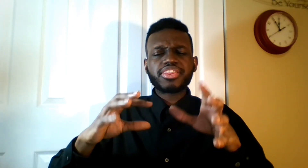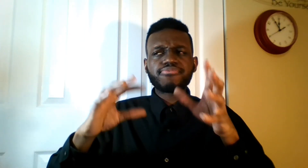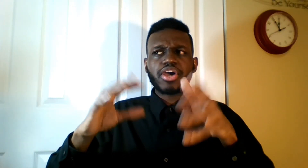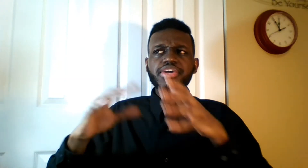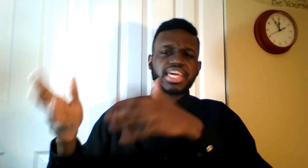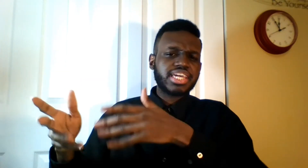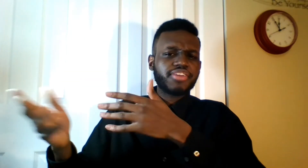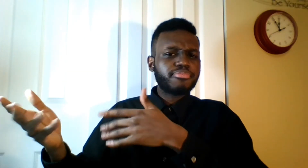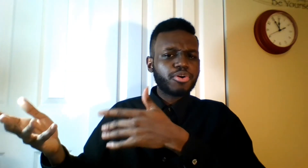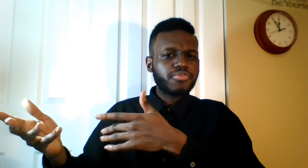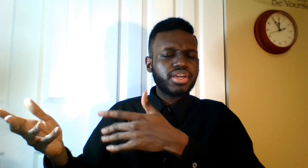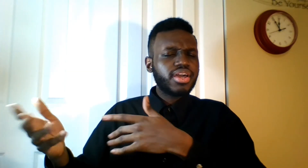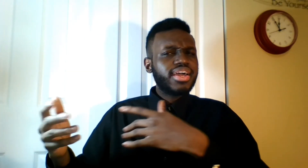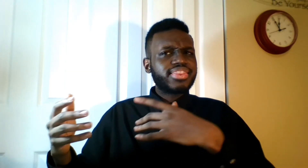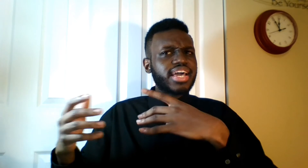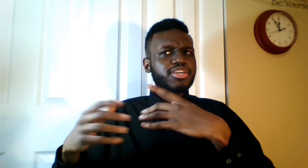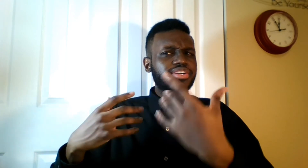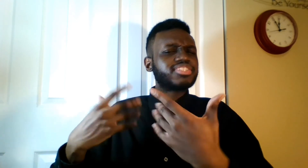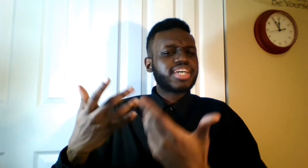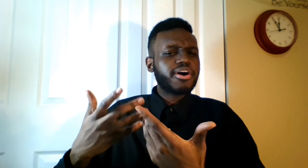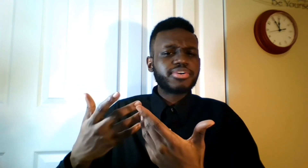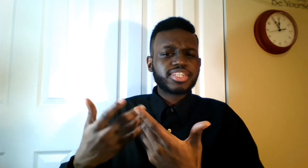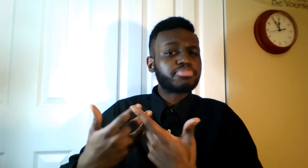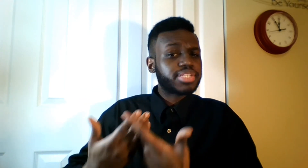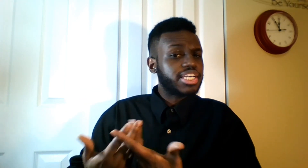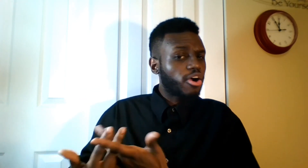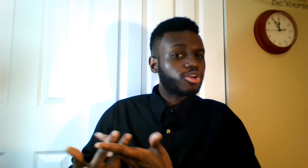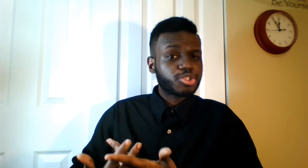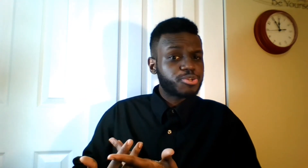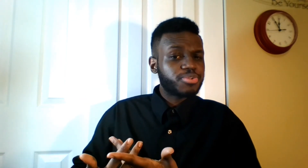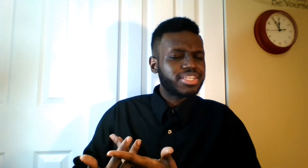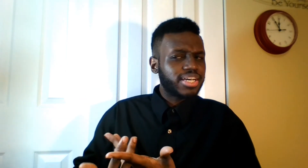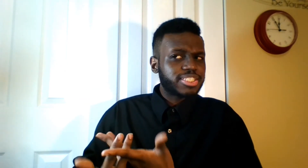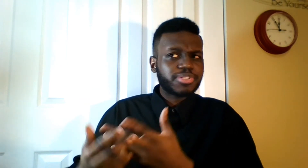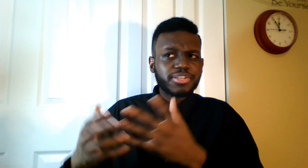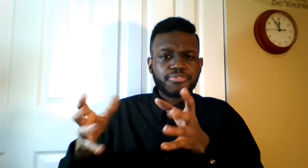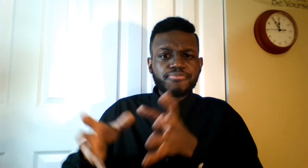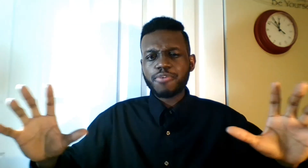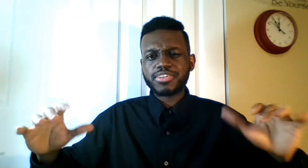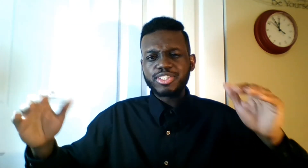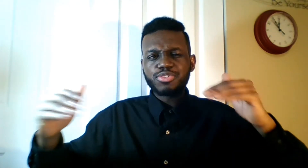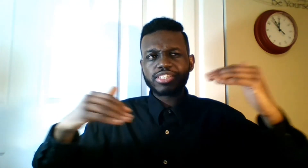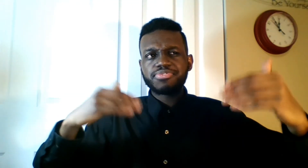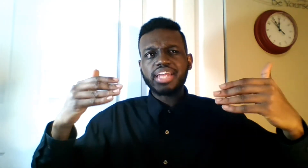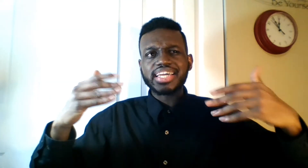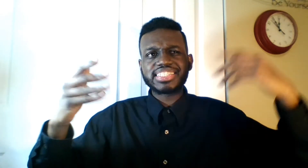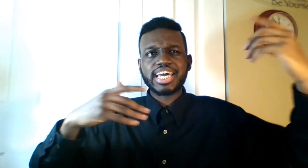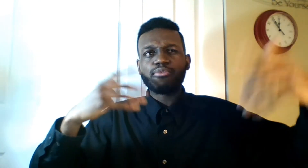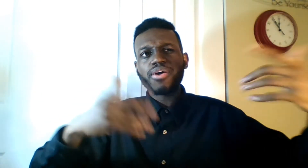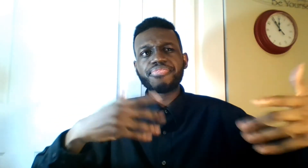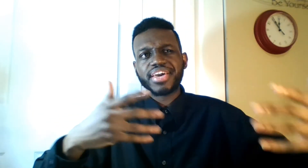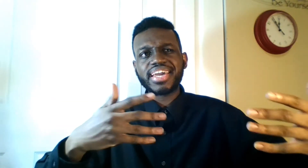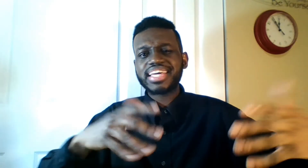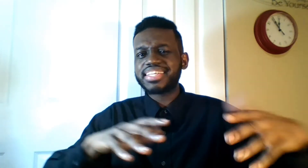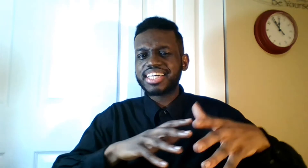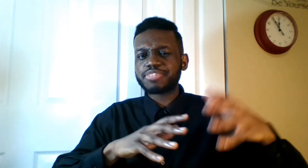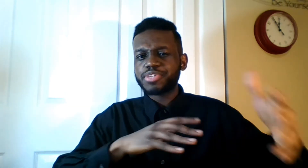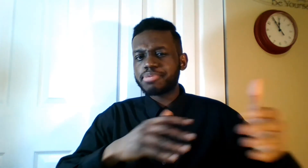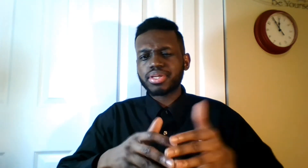very ending of the movie that you can tell is complete cartoon. It doesn't really fit. You just feel like it's that one thing that doesn't really belong